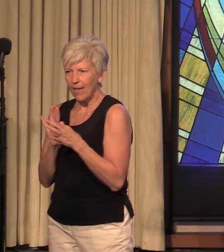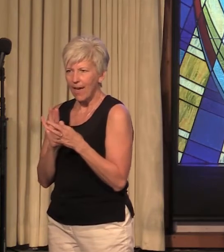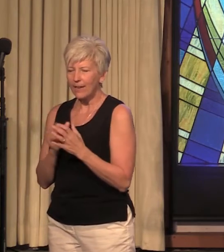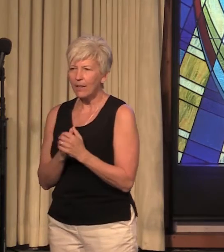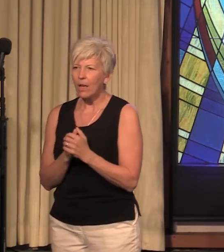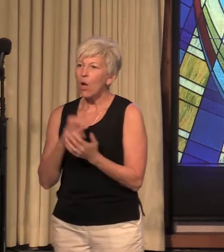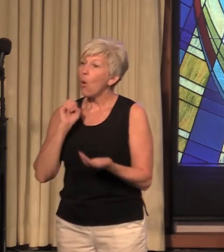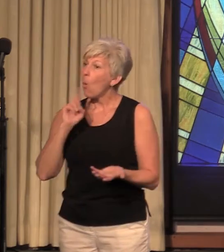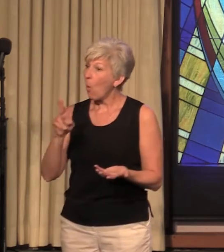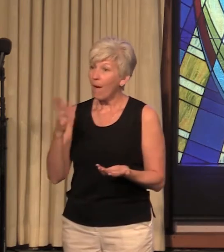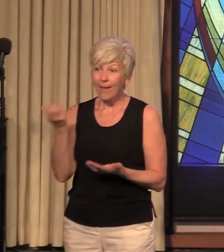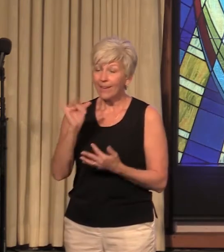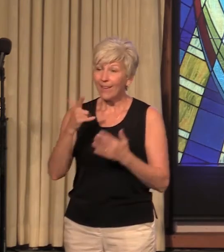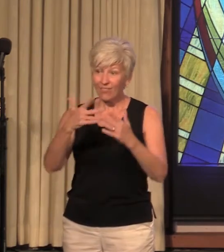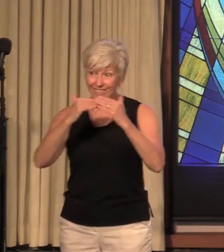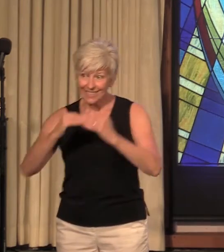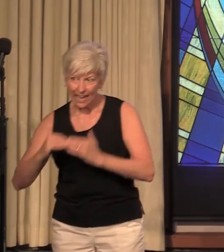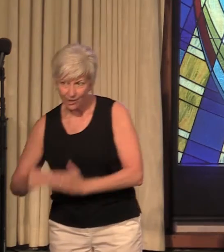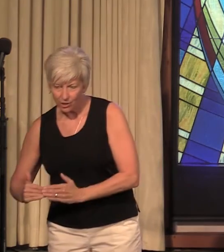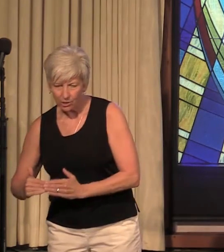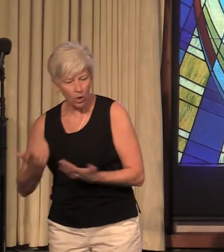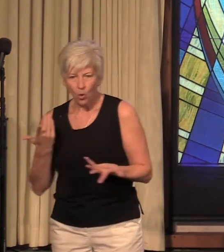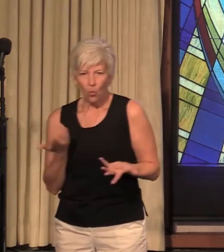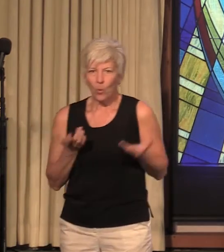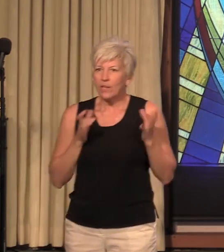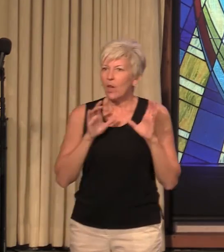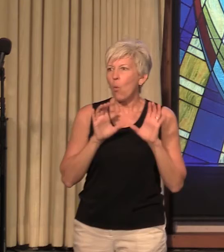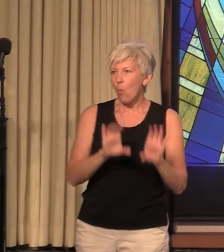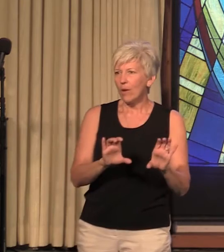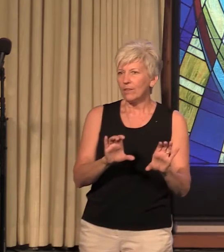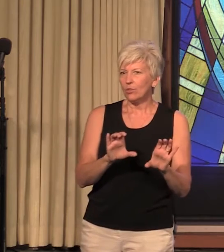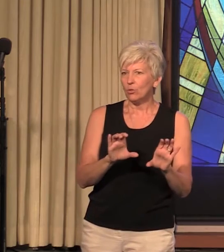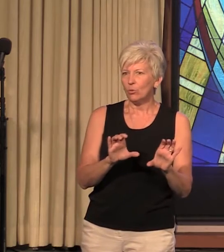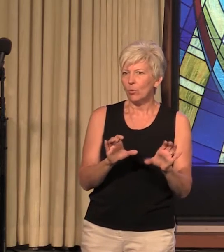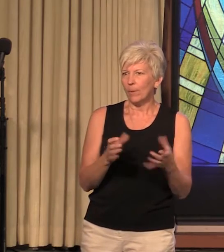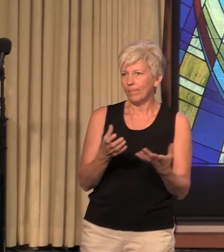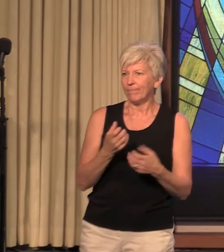or any of the stages of it we don't want to make our anger who we are